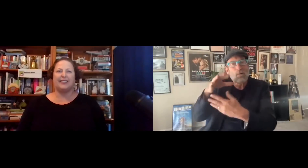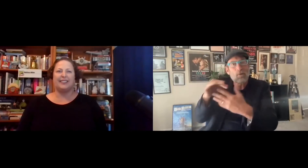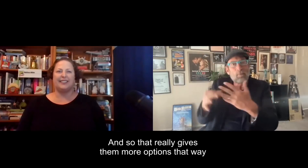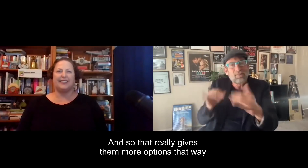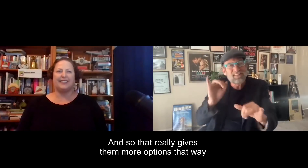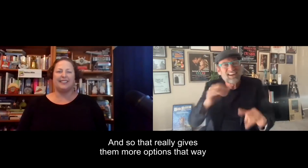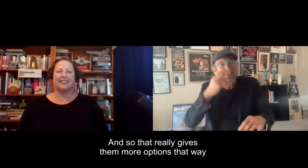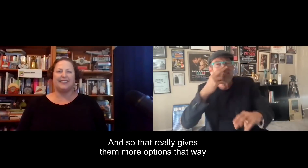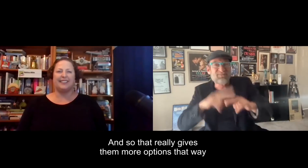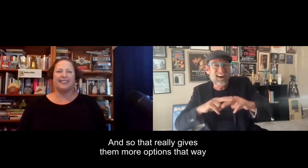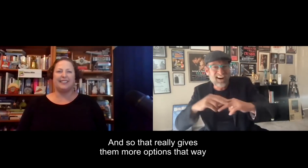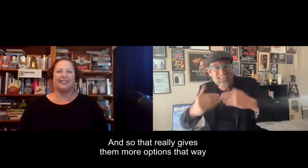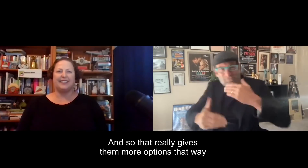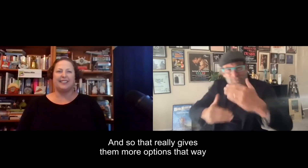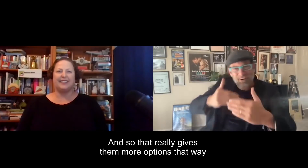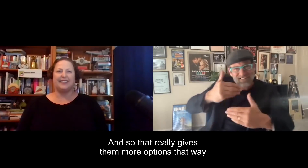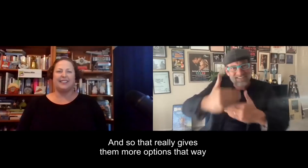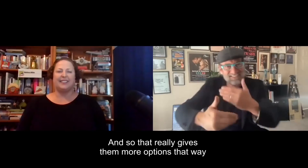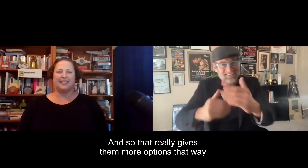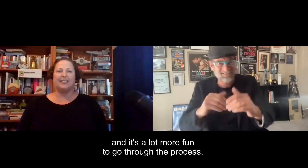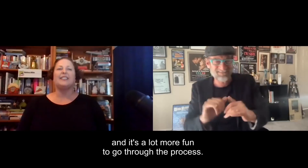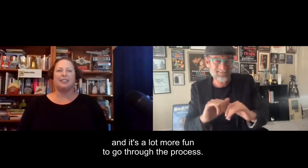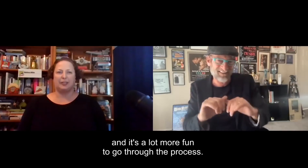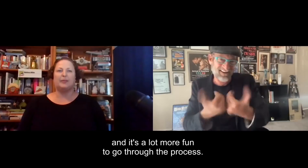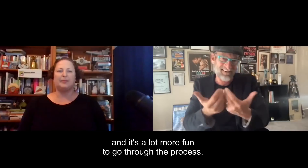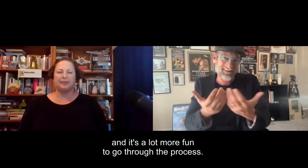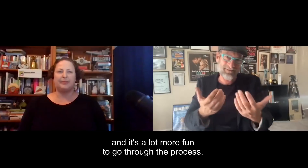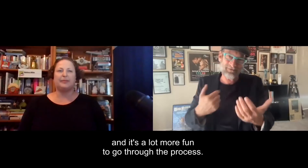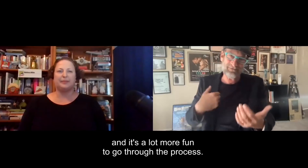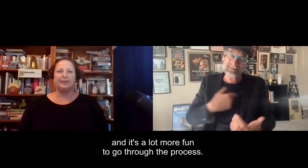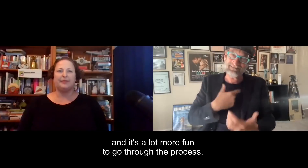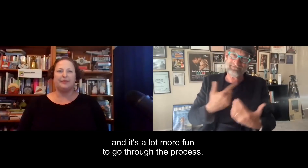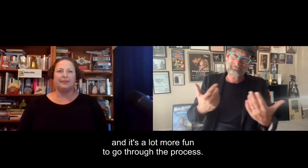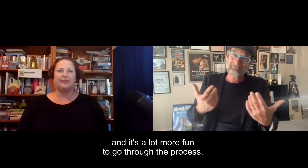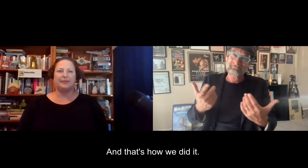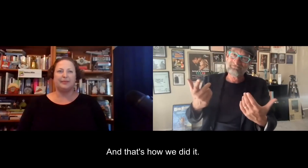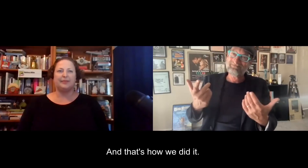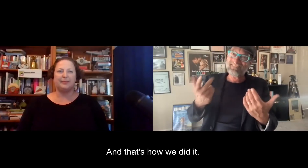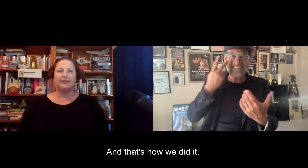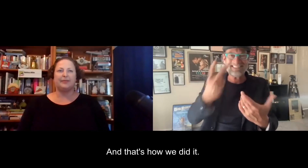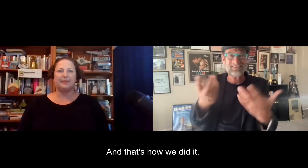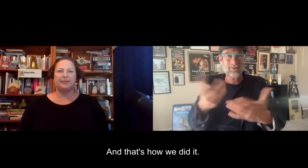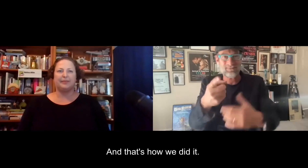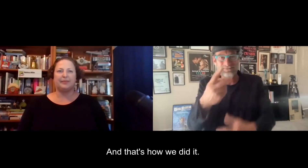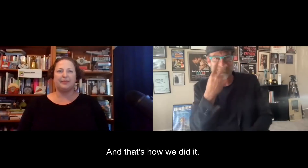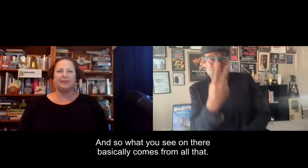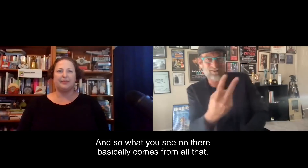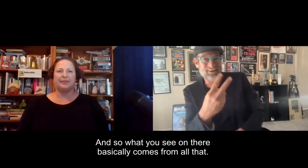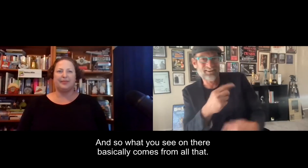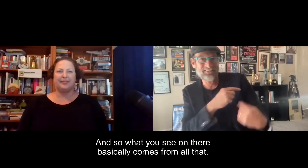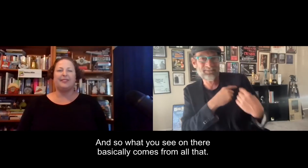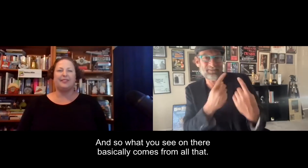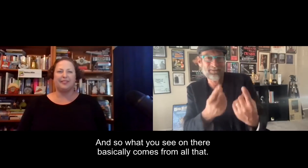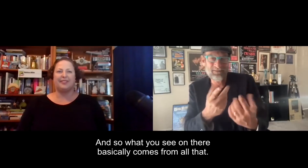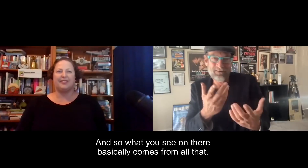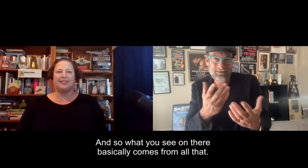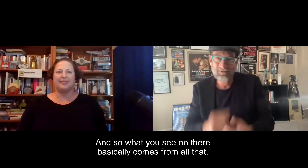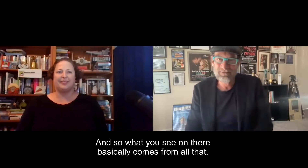And so that really gives them more options that way. And it's a lot more fun to go through the process. And that's how we did it. And so what you see on